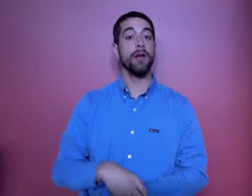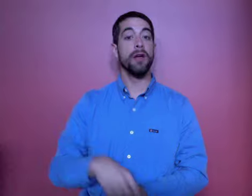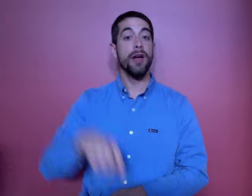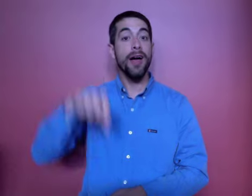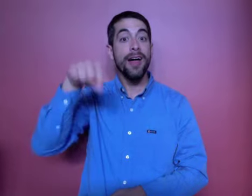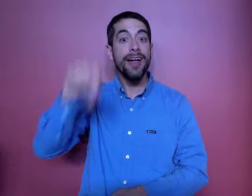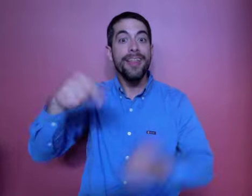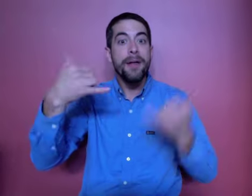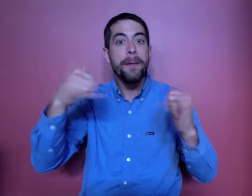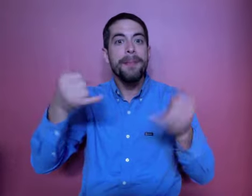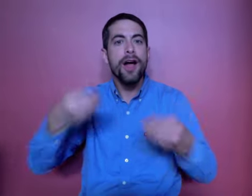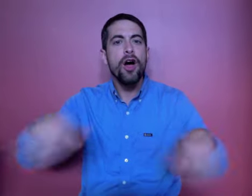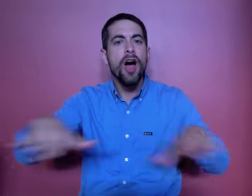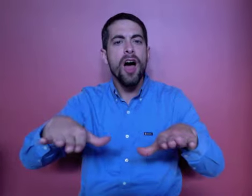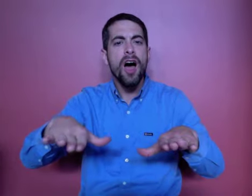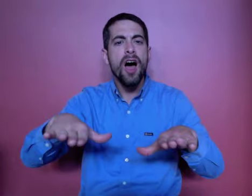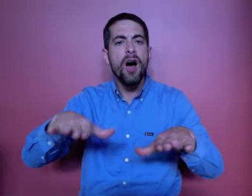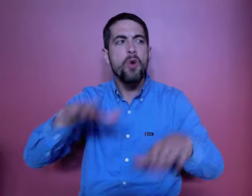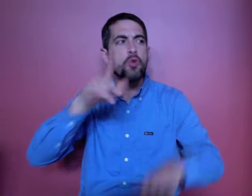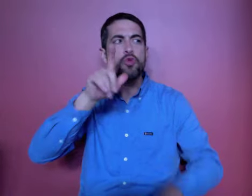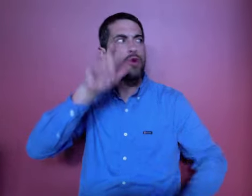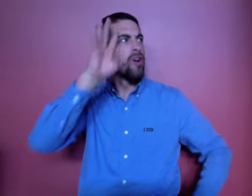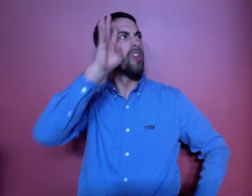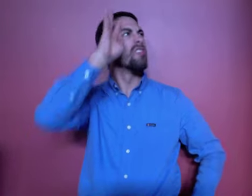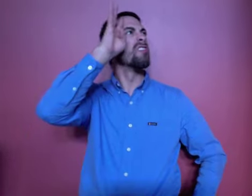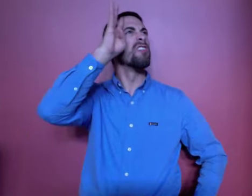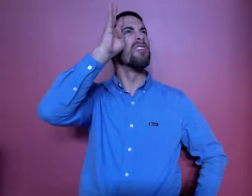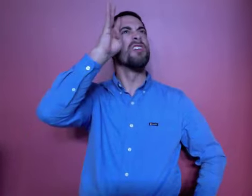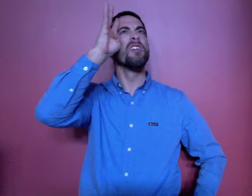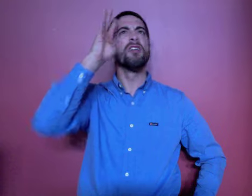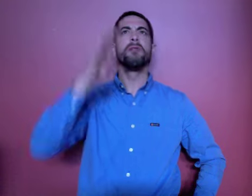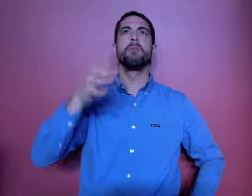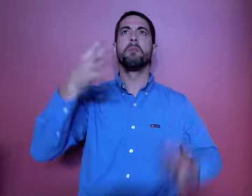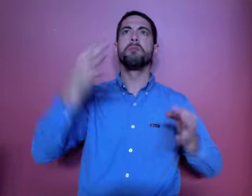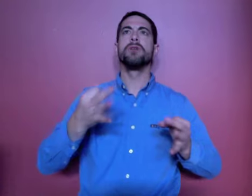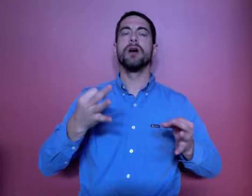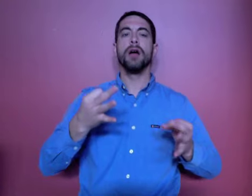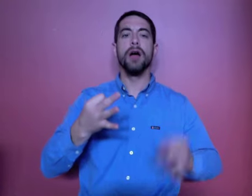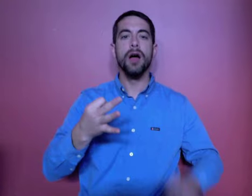this playground was the dream of one young girl